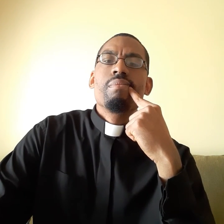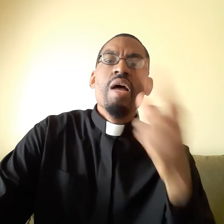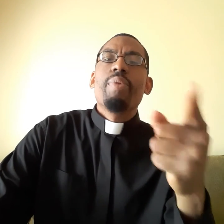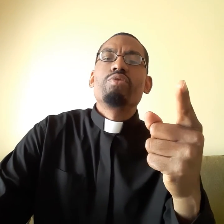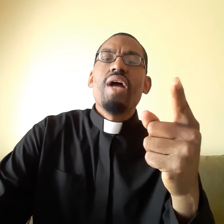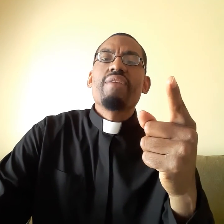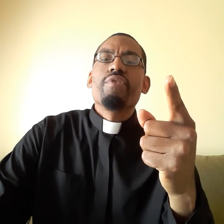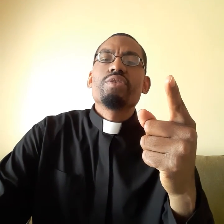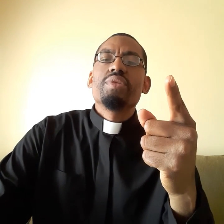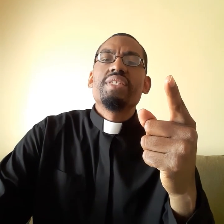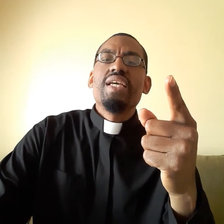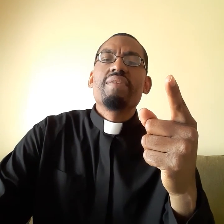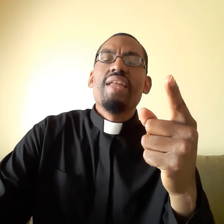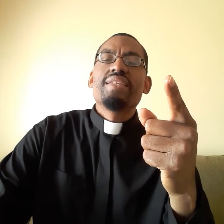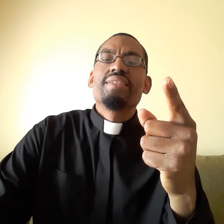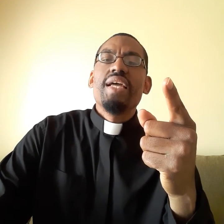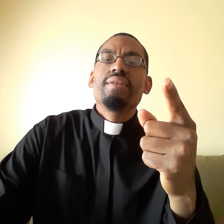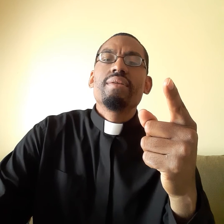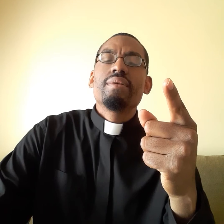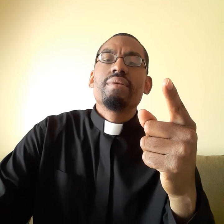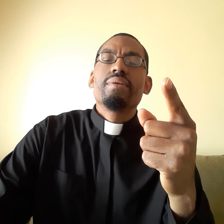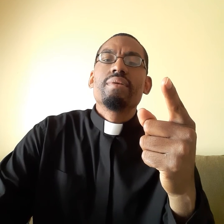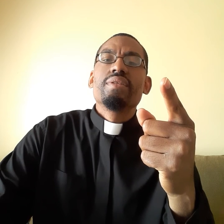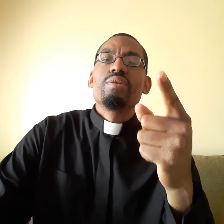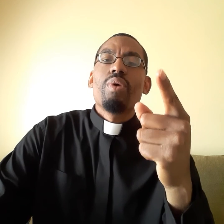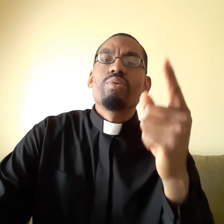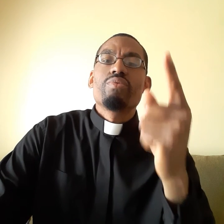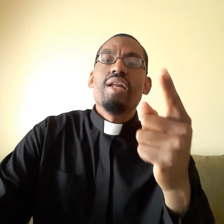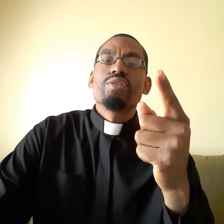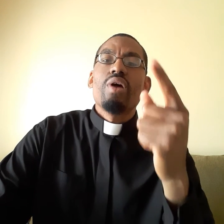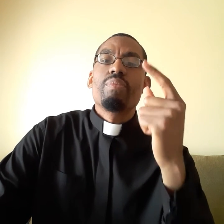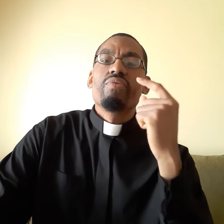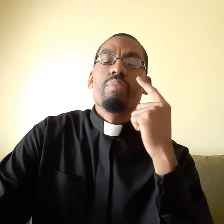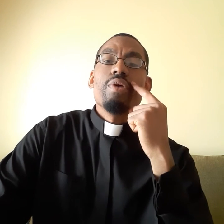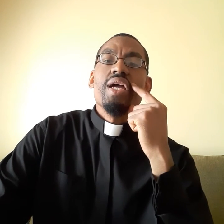But you've got to first receive that Satan is the one who's trying to stop you from praying.